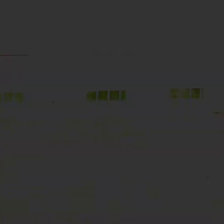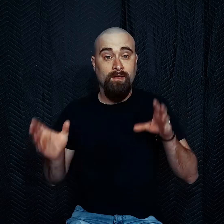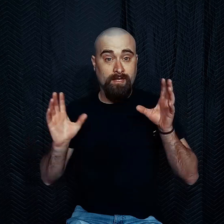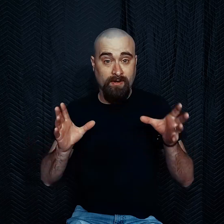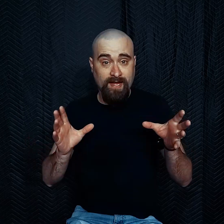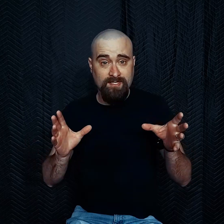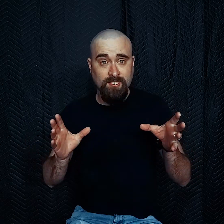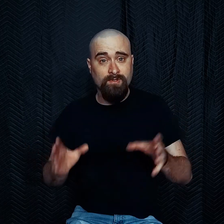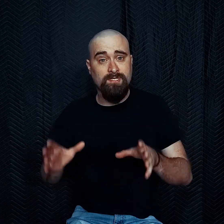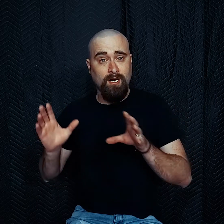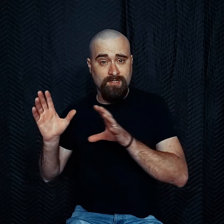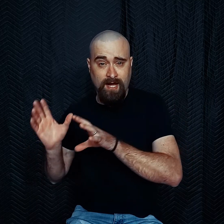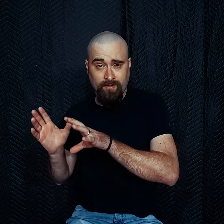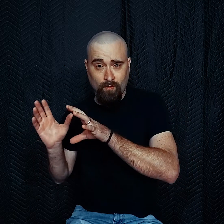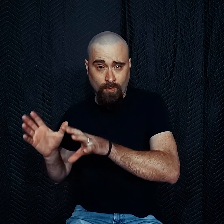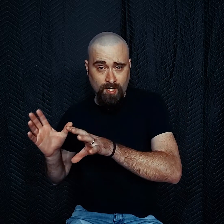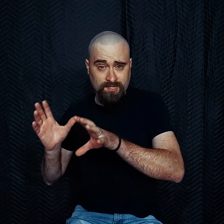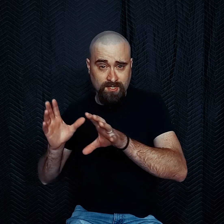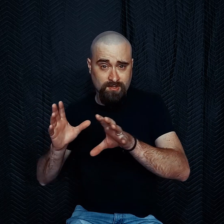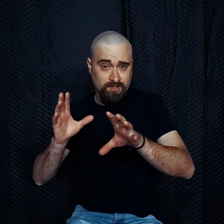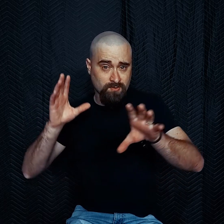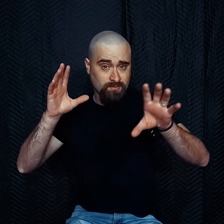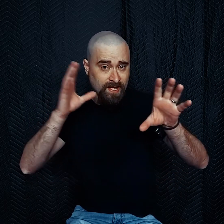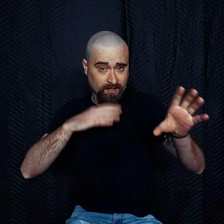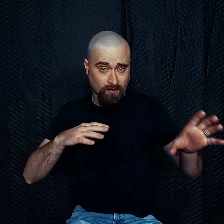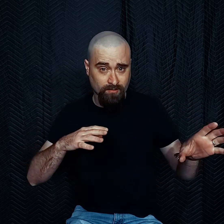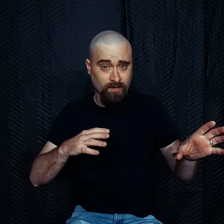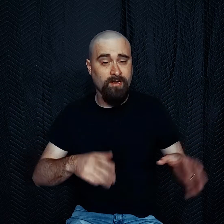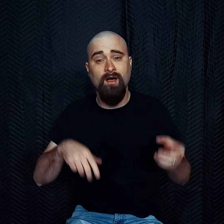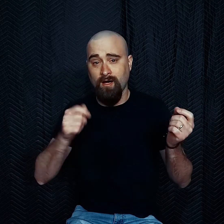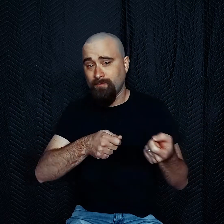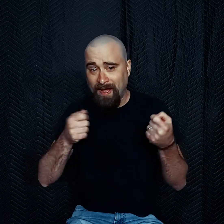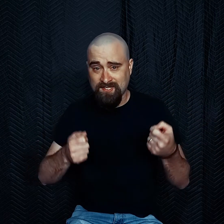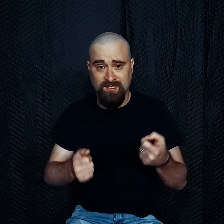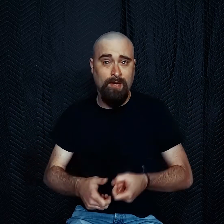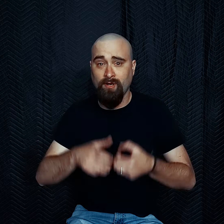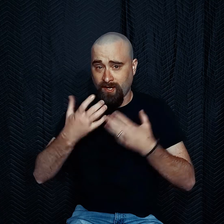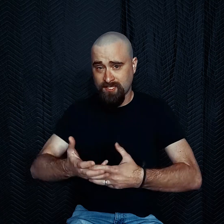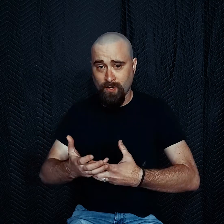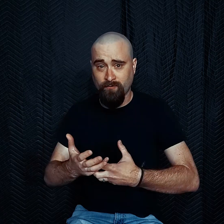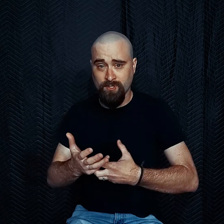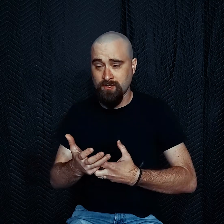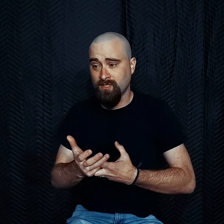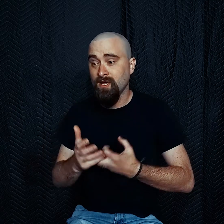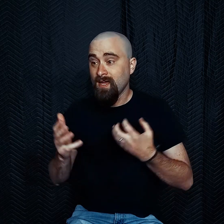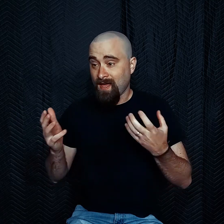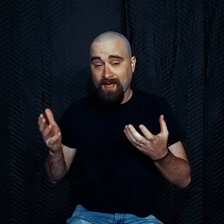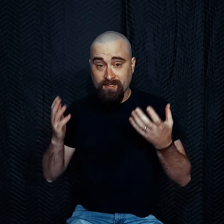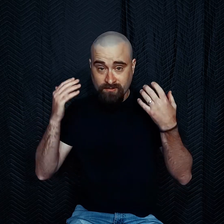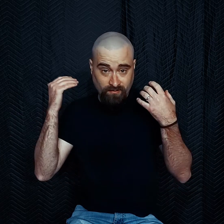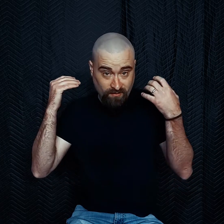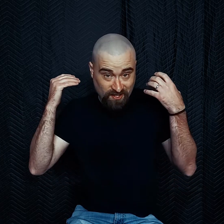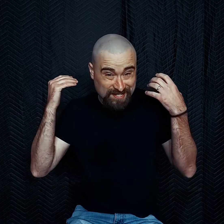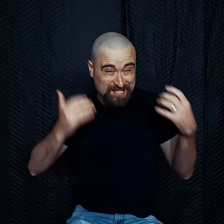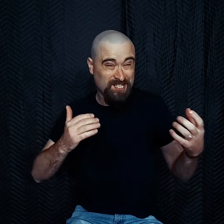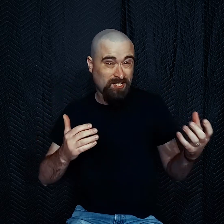some examples. Now in that sequence, our talent walks into that garden area, unpacks the camera, gets it ready for shooting, and is it